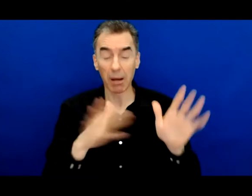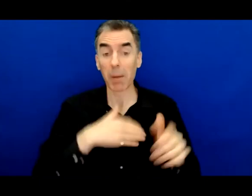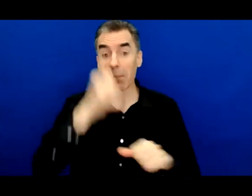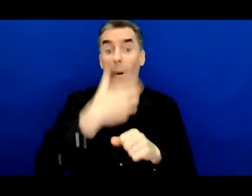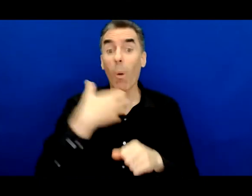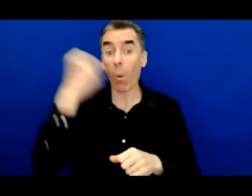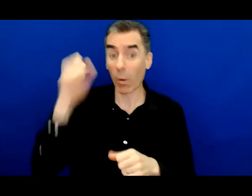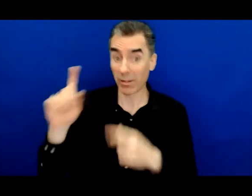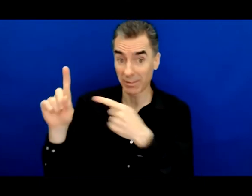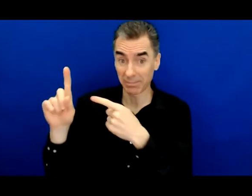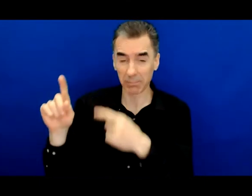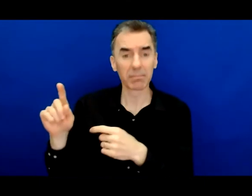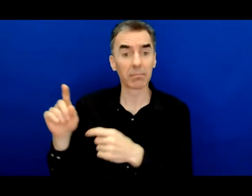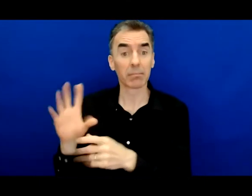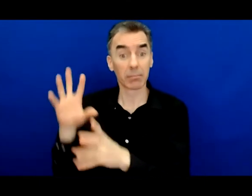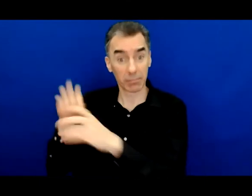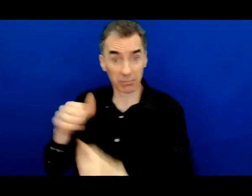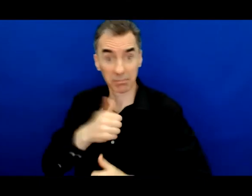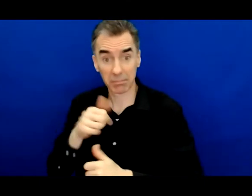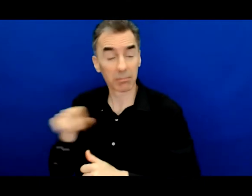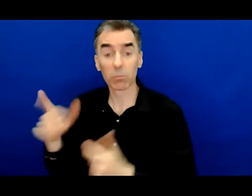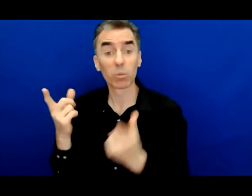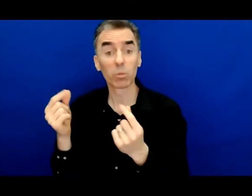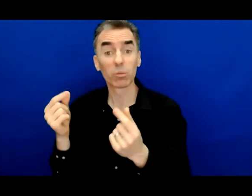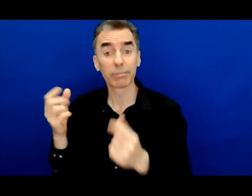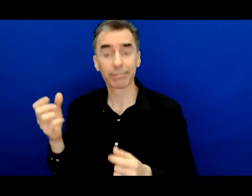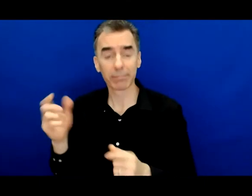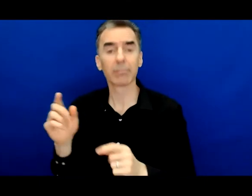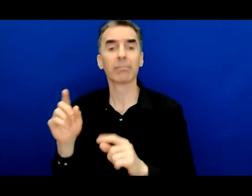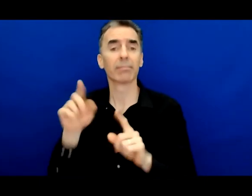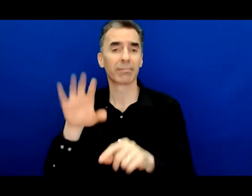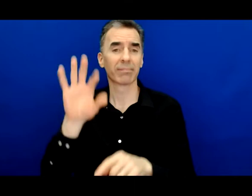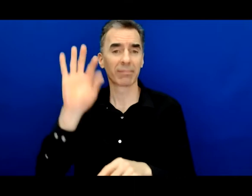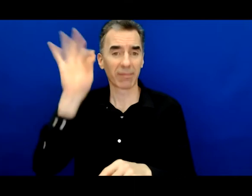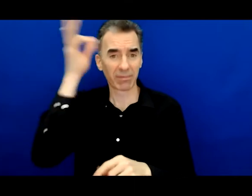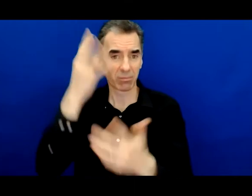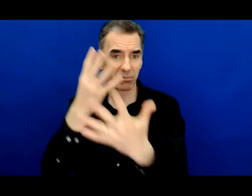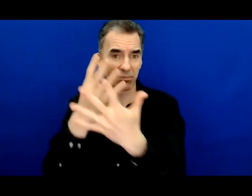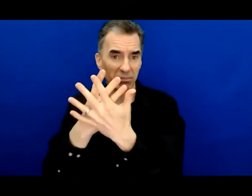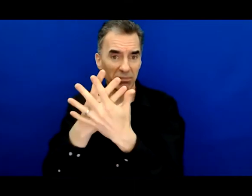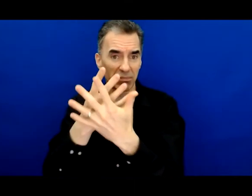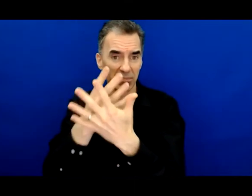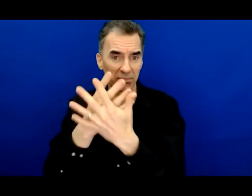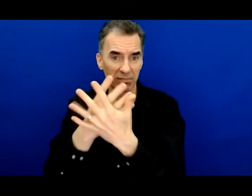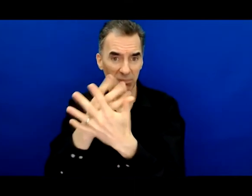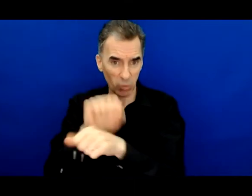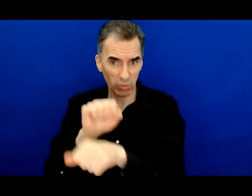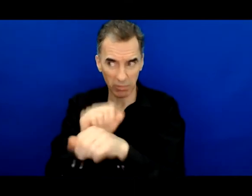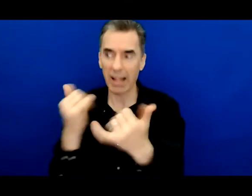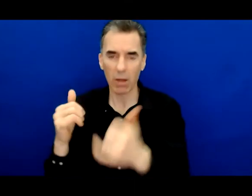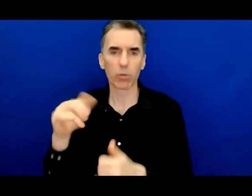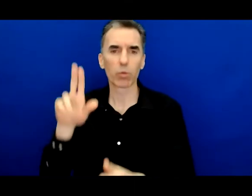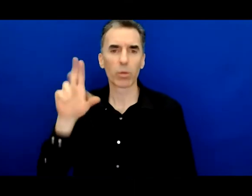after he went into the military he became a federal correction officer and now he's a U.S. marshal and so thanksgivings